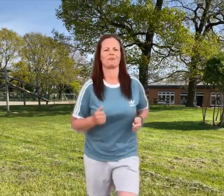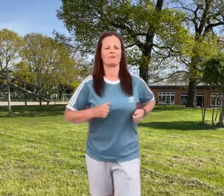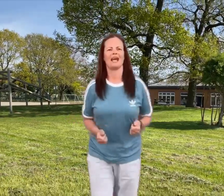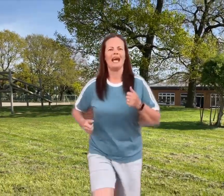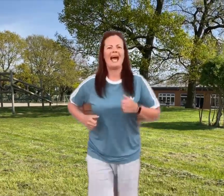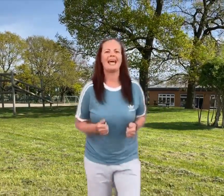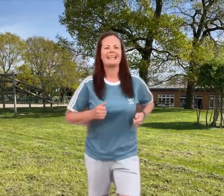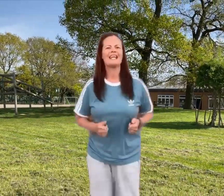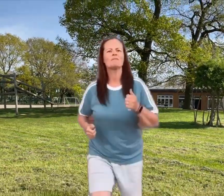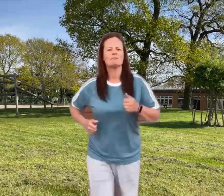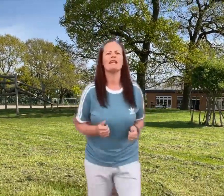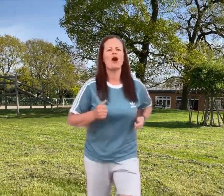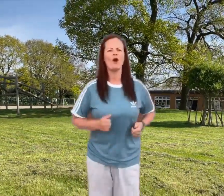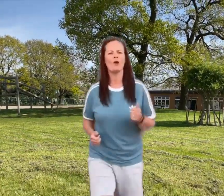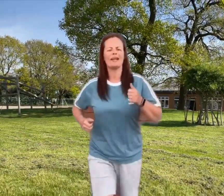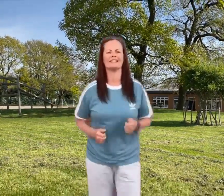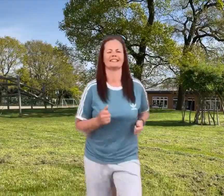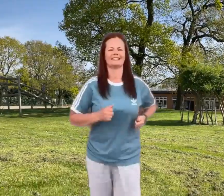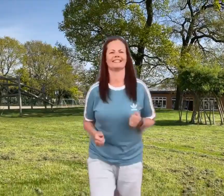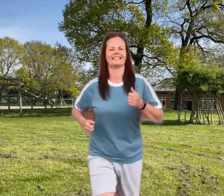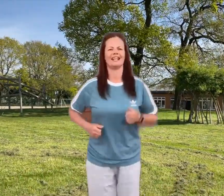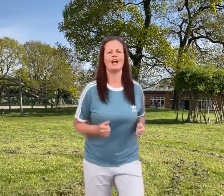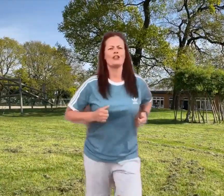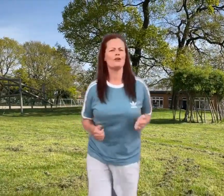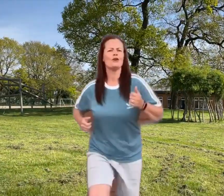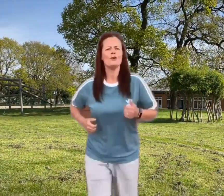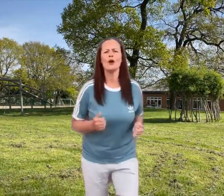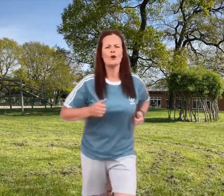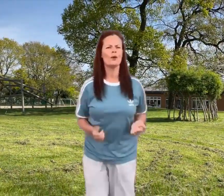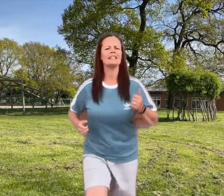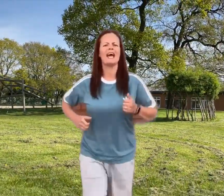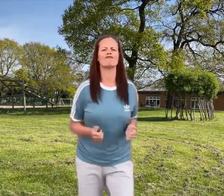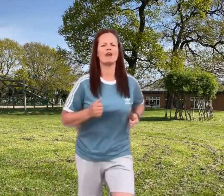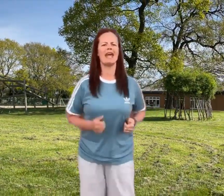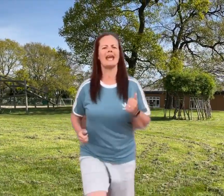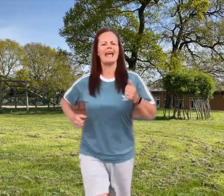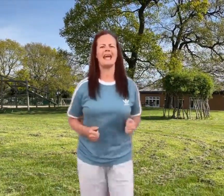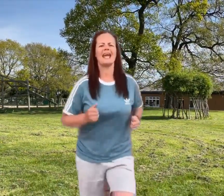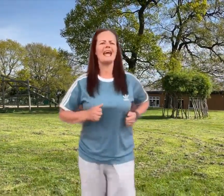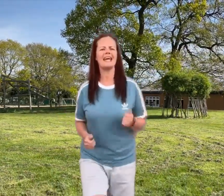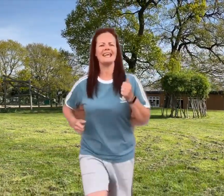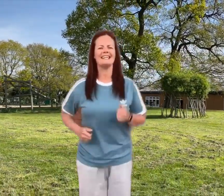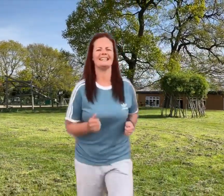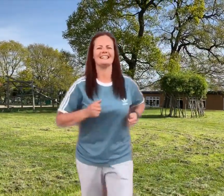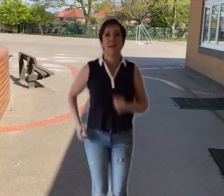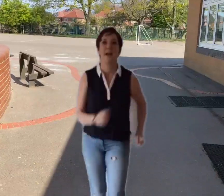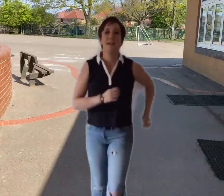And it keeps me going Through the wind and rain Is